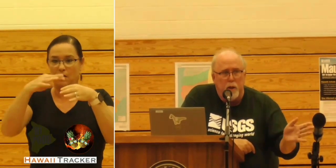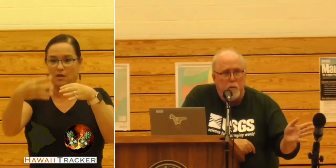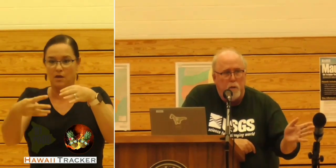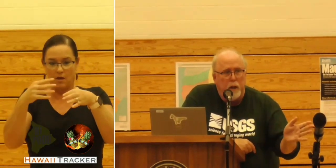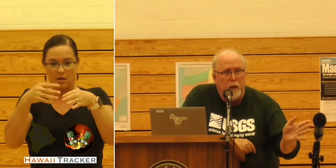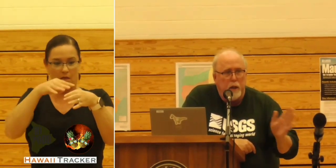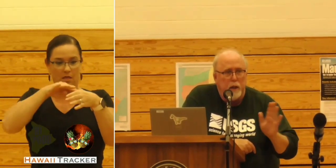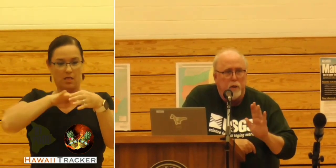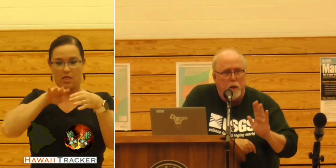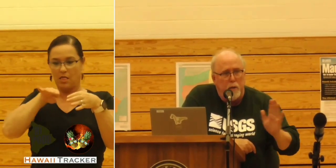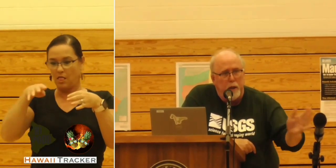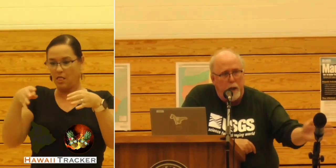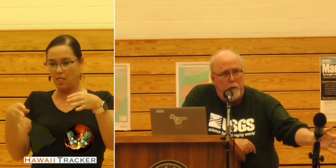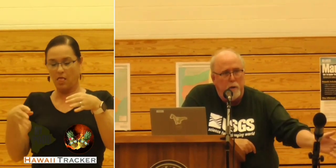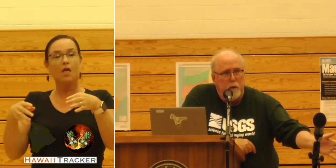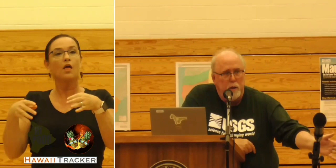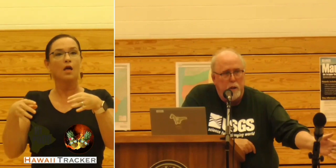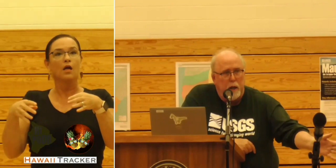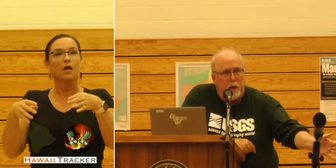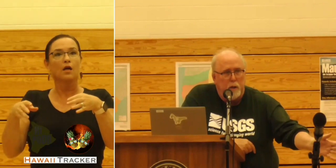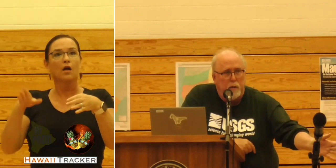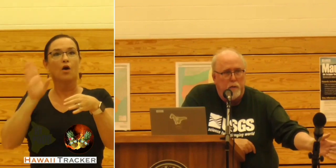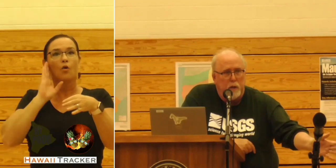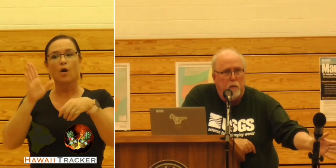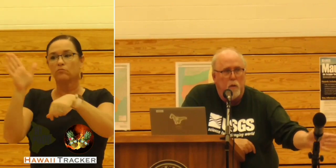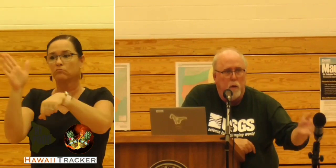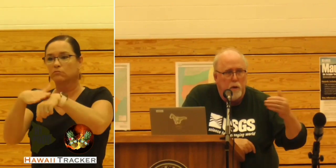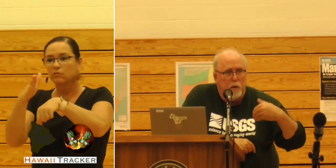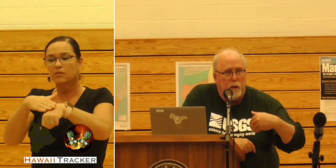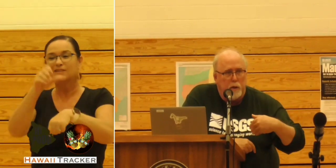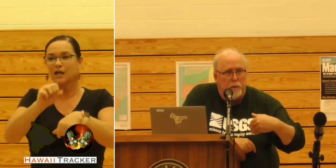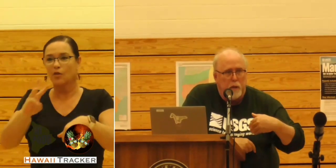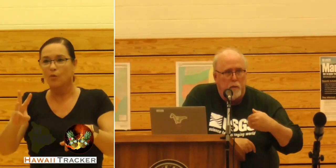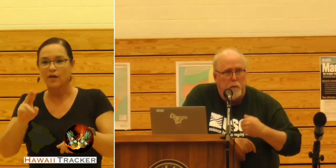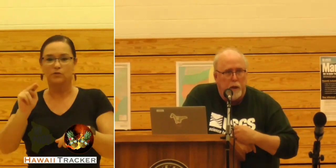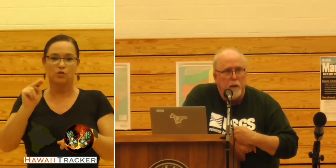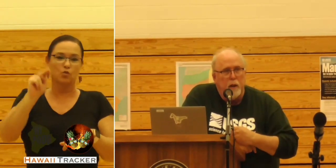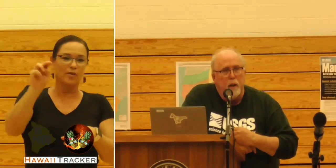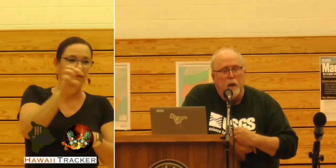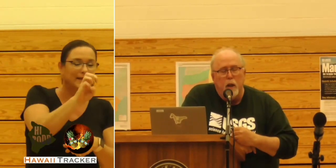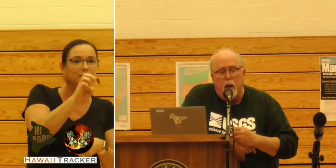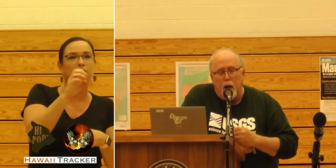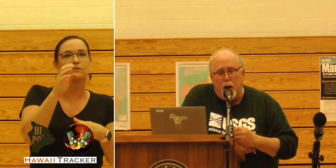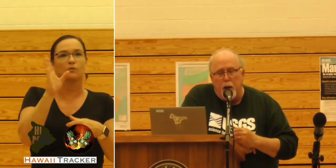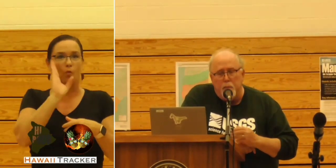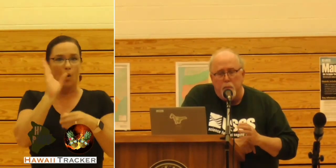we'll issue another warning that it's going down the southwest rift zone, or the northeast rift zone, right?